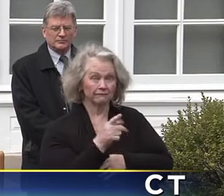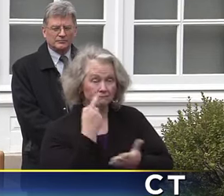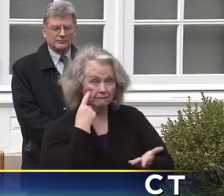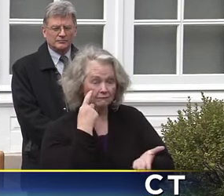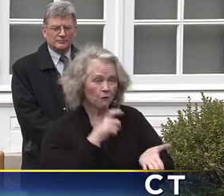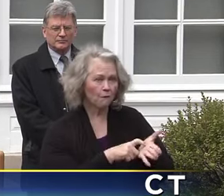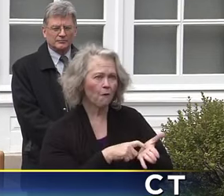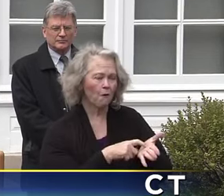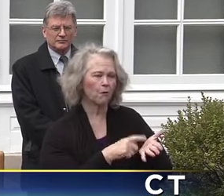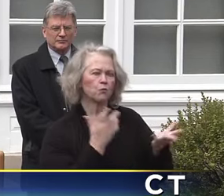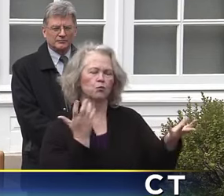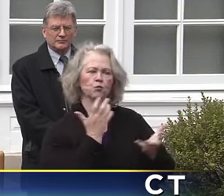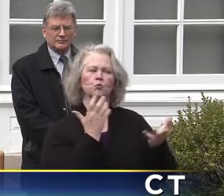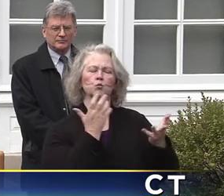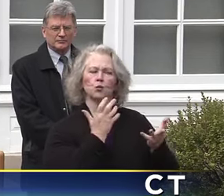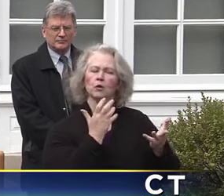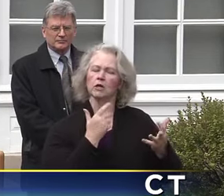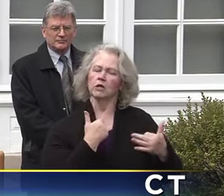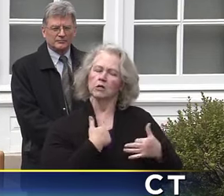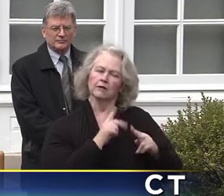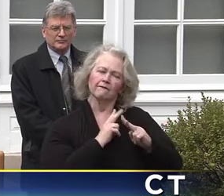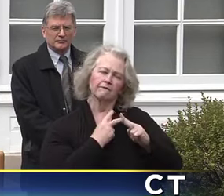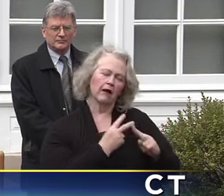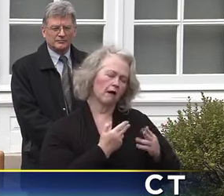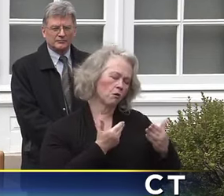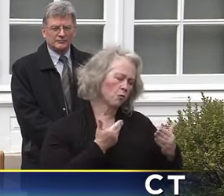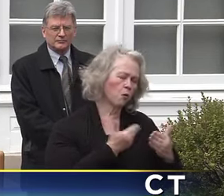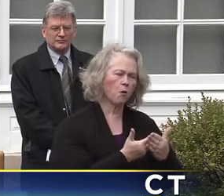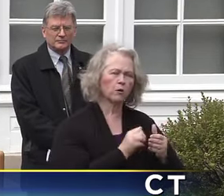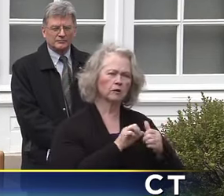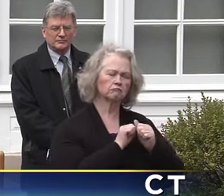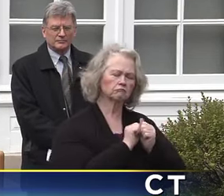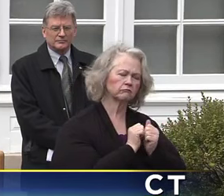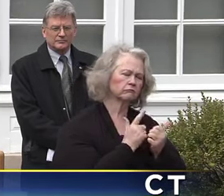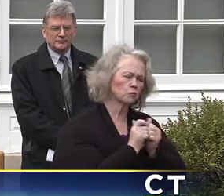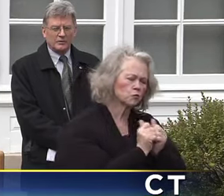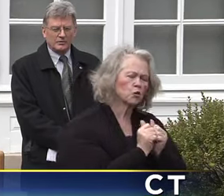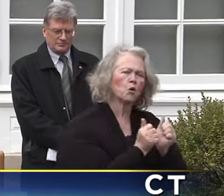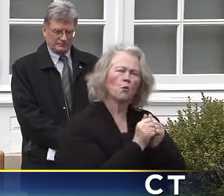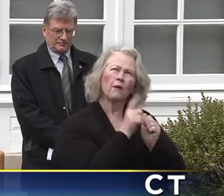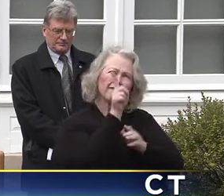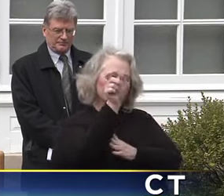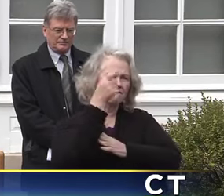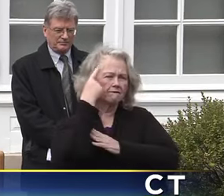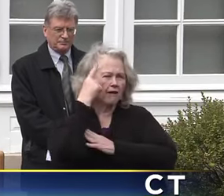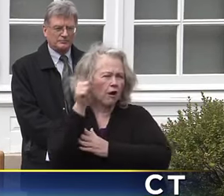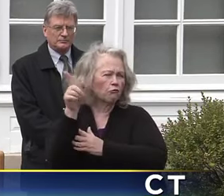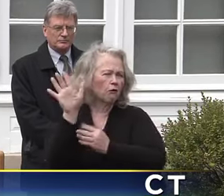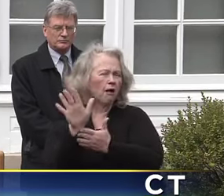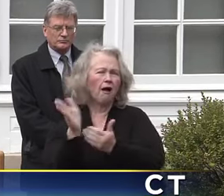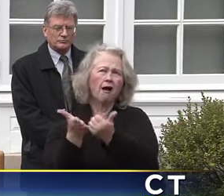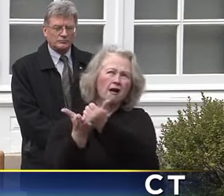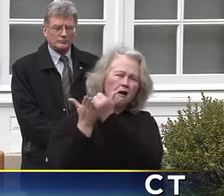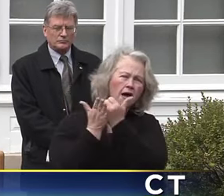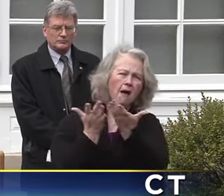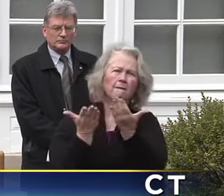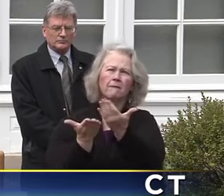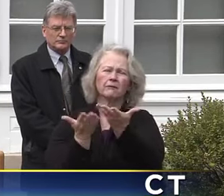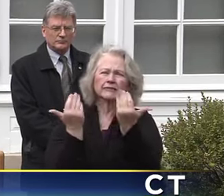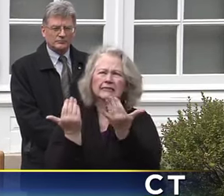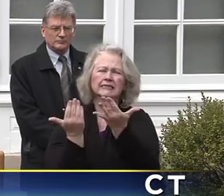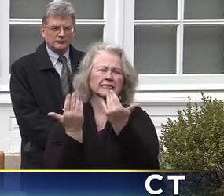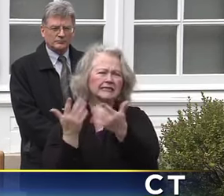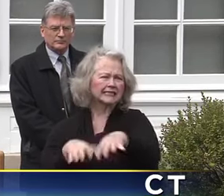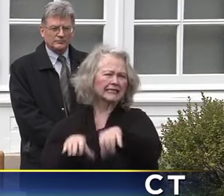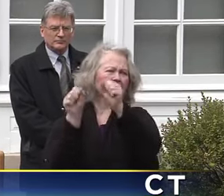work. We're working very closely with our federal delegation, trying to get the federal government to continue or at least start to